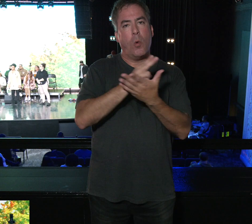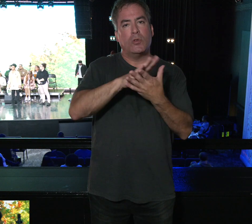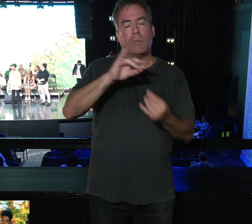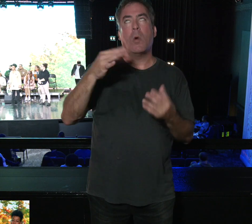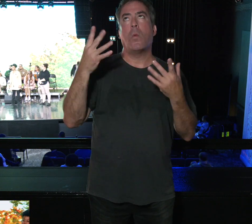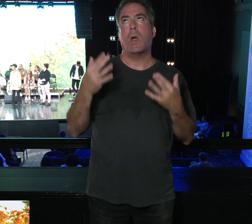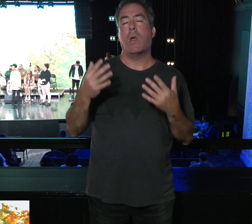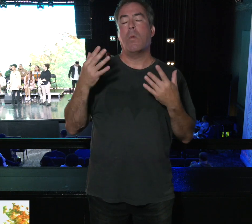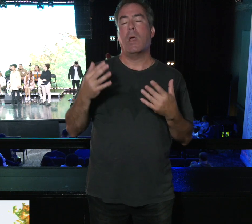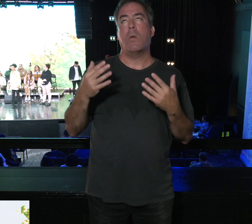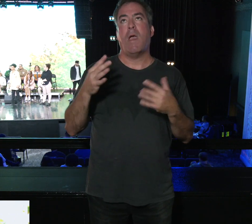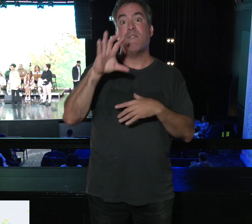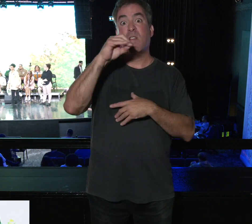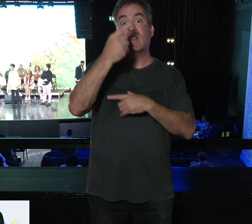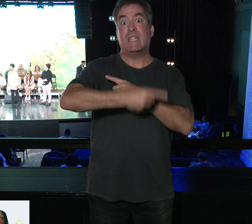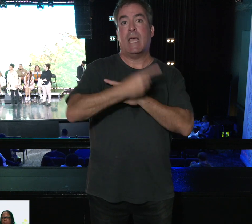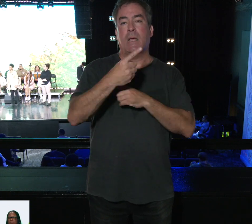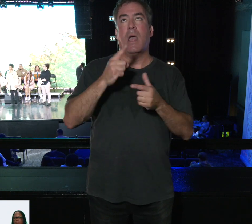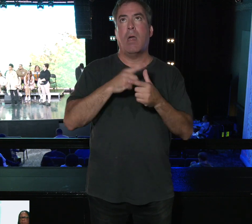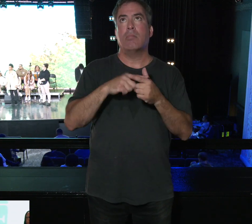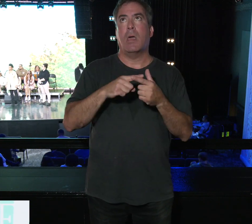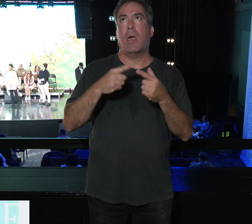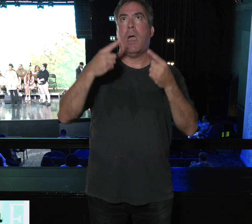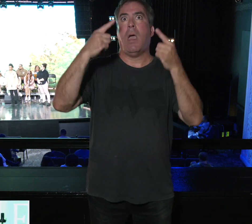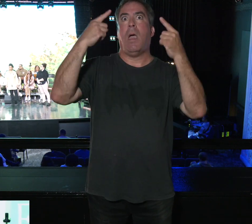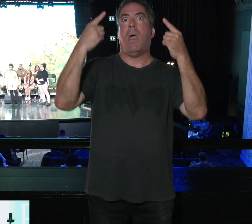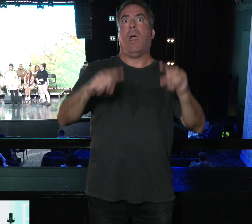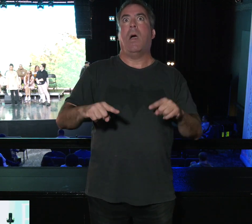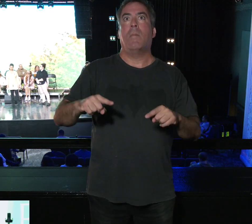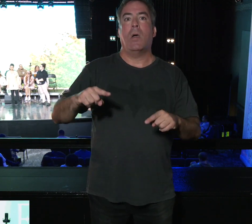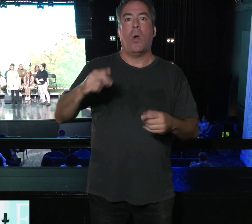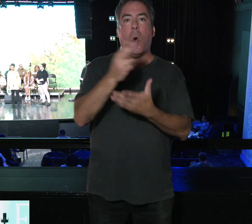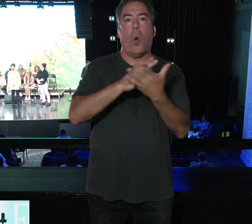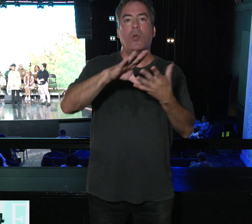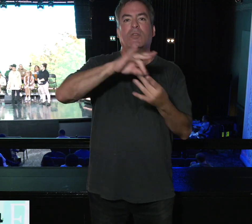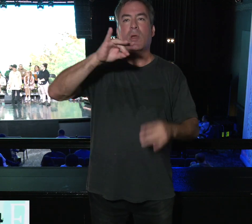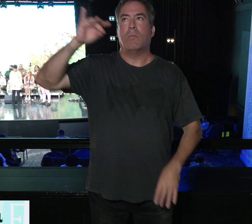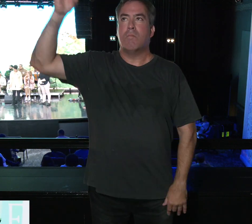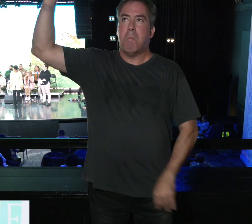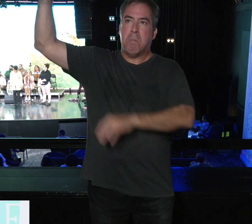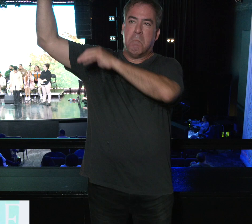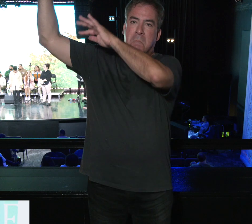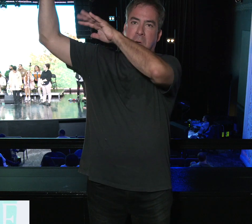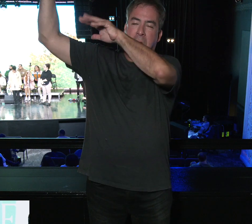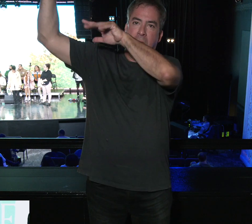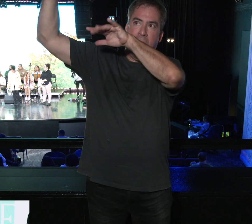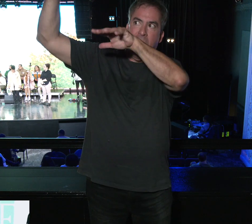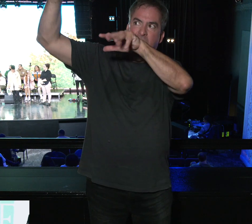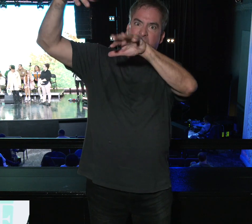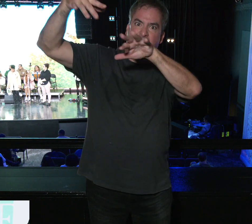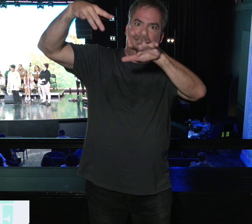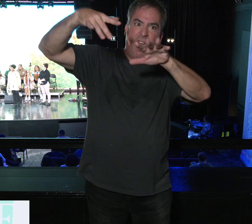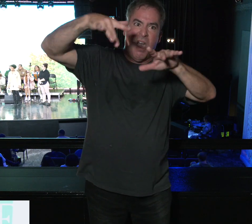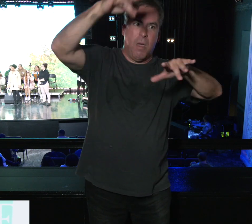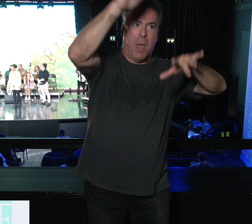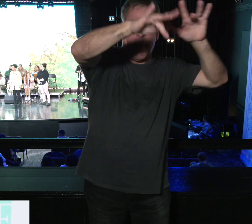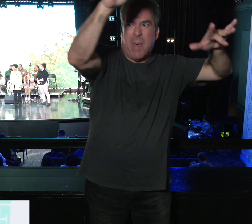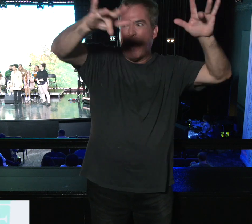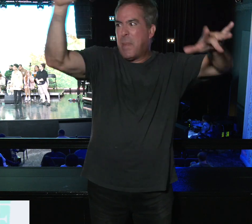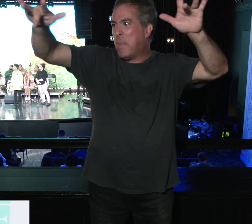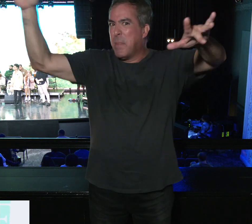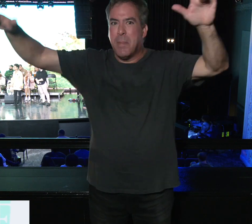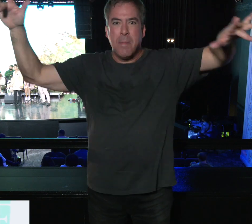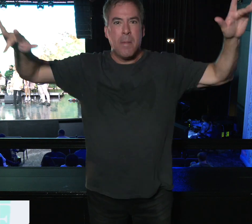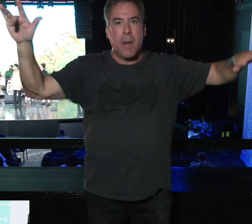And all of a sudden, Holy Spirit comes down. And comes with tongues of fire. And it says they separate